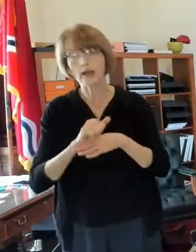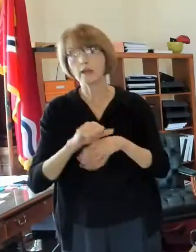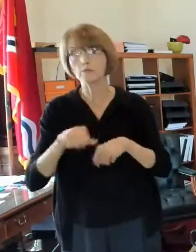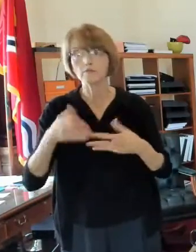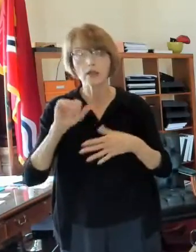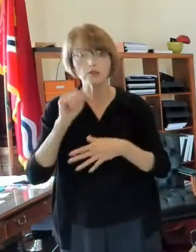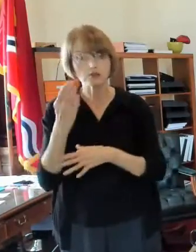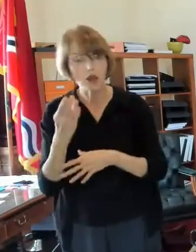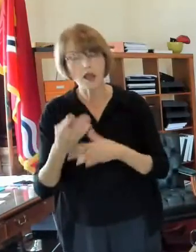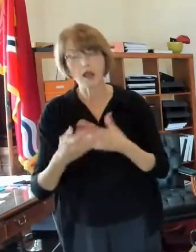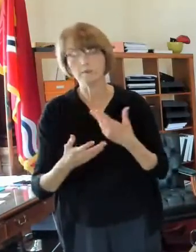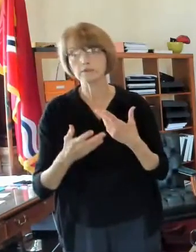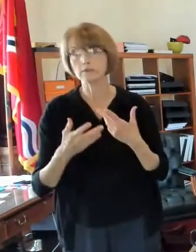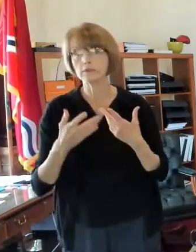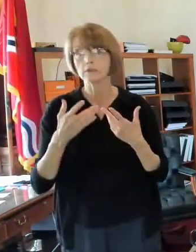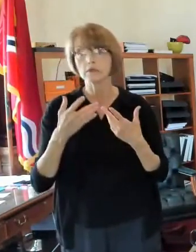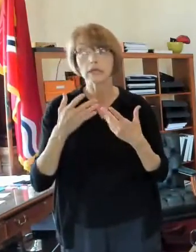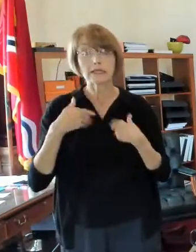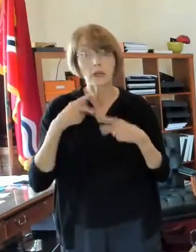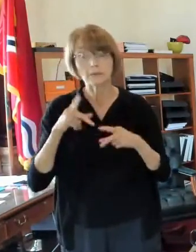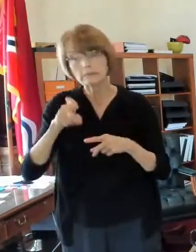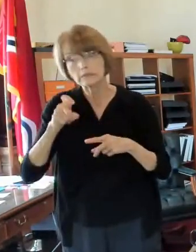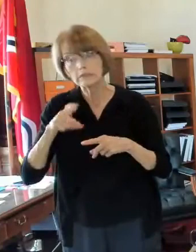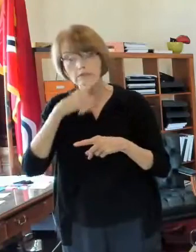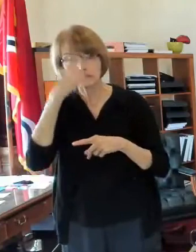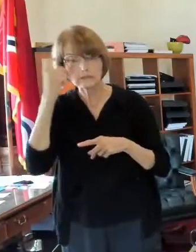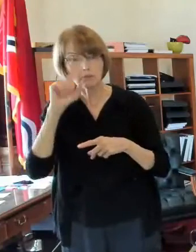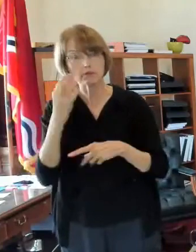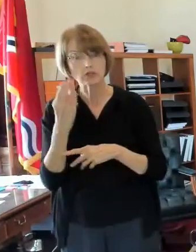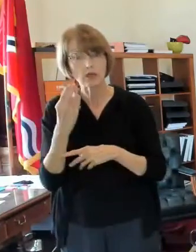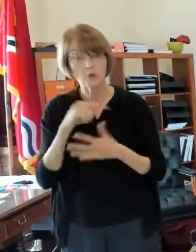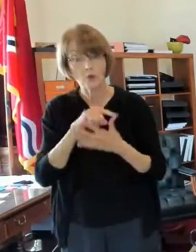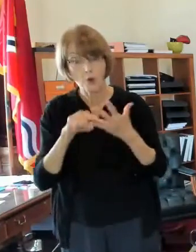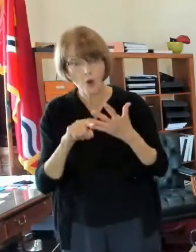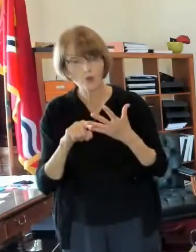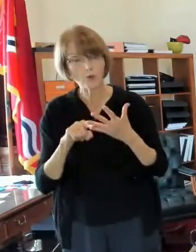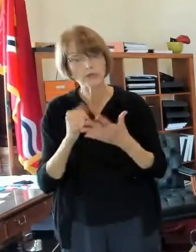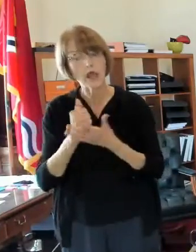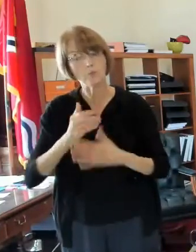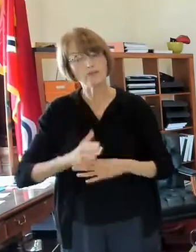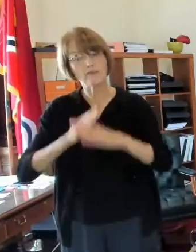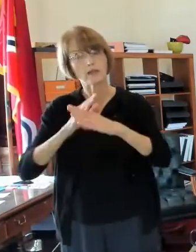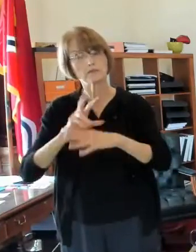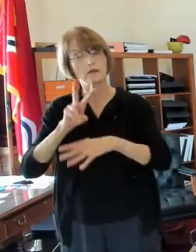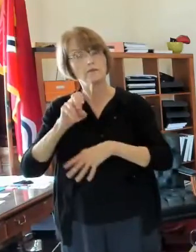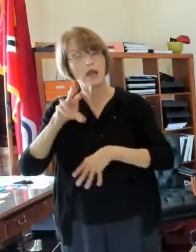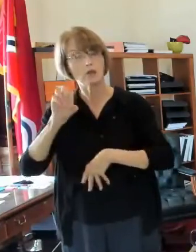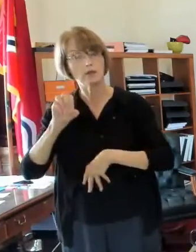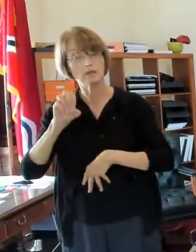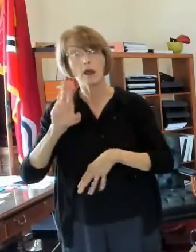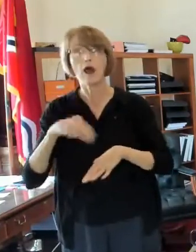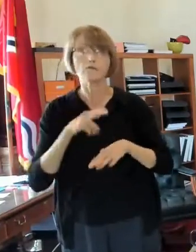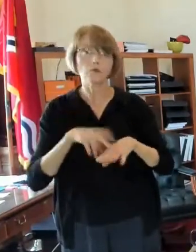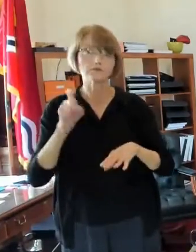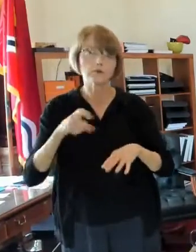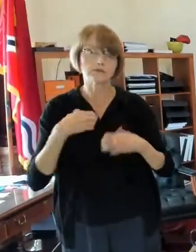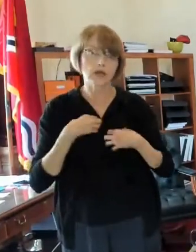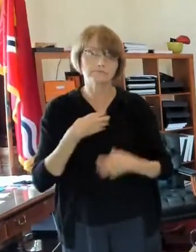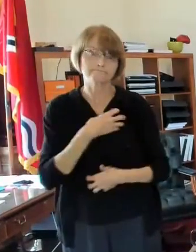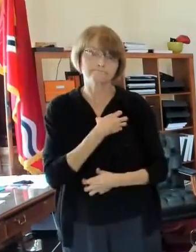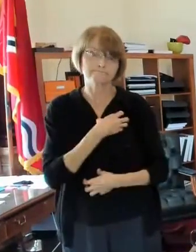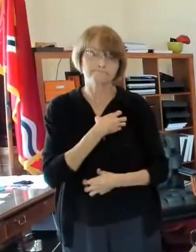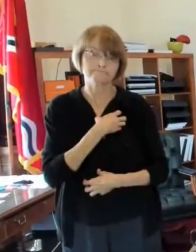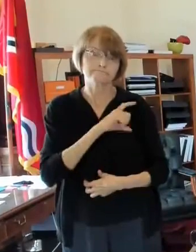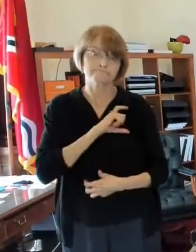for young people so all of that is on the prevention side of violence of course you've got to have law enforcement you know